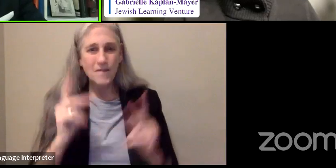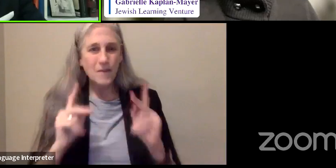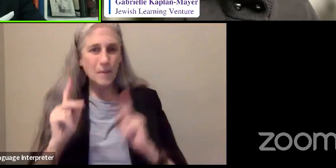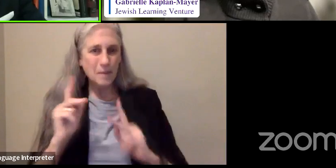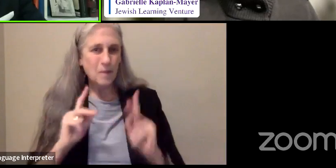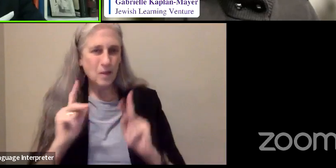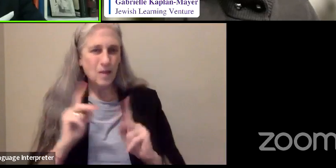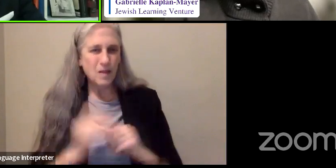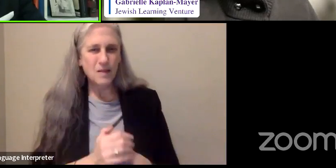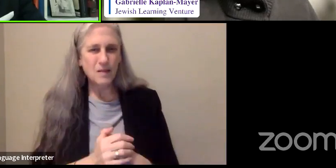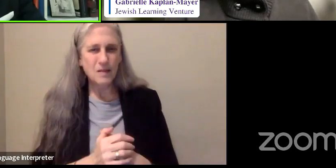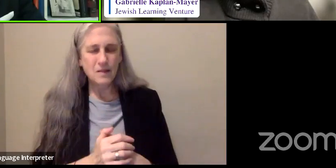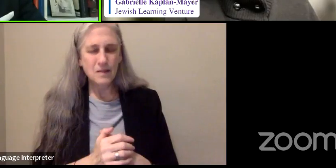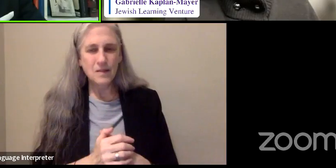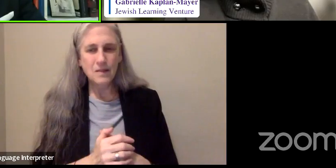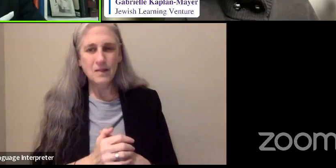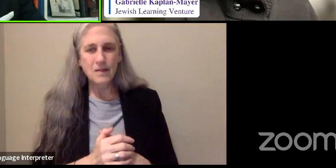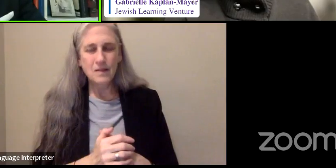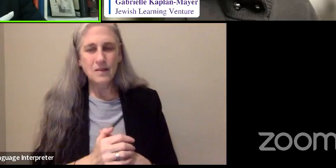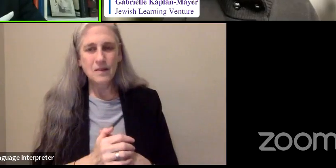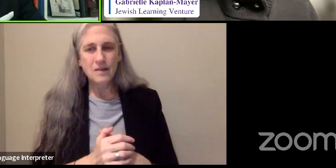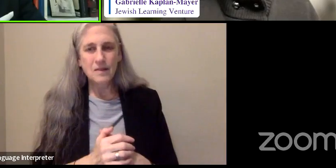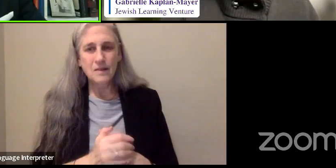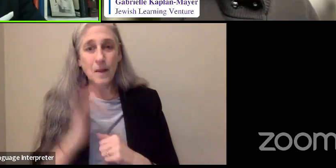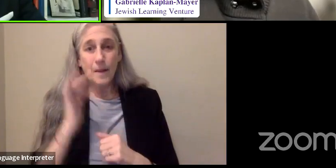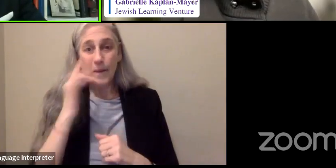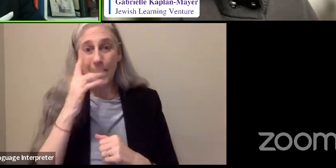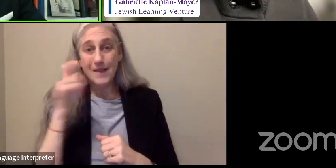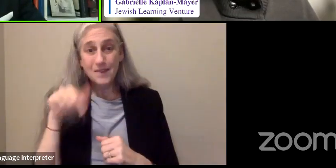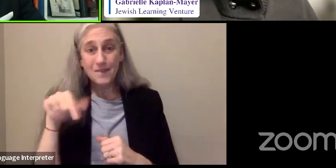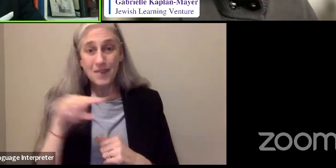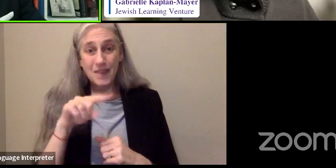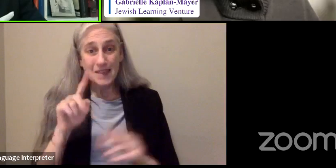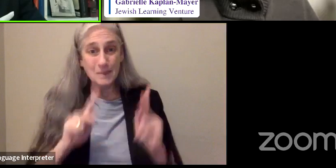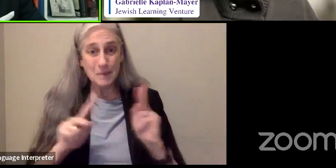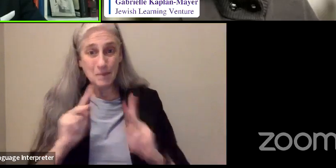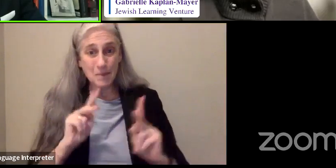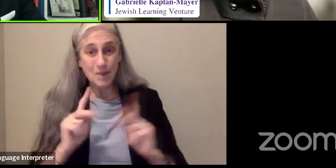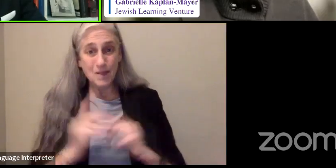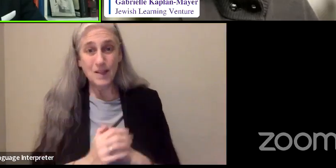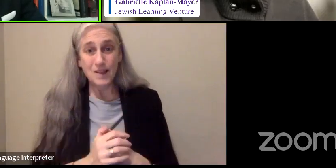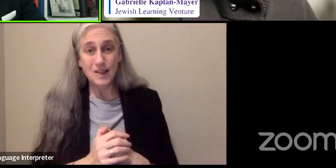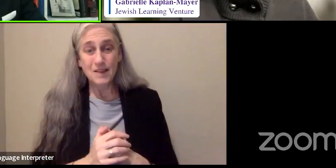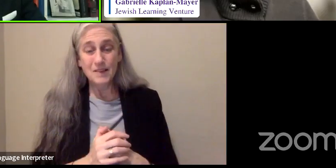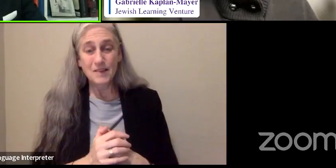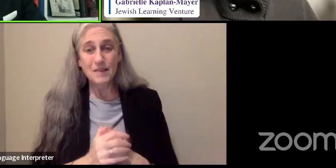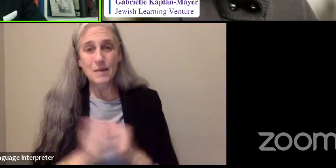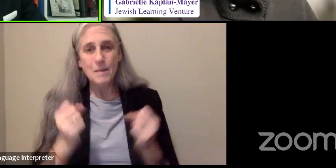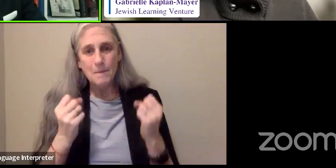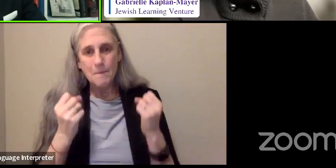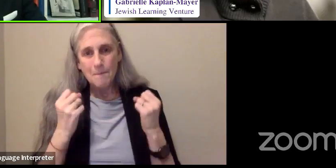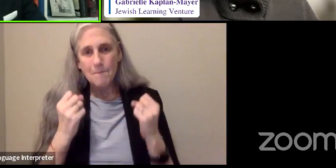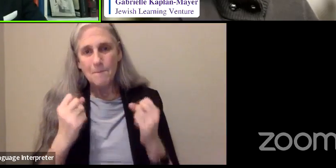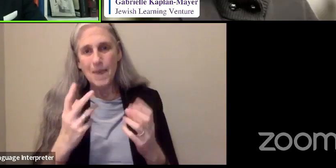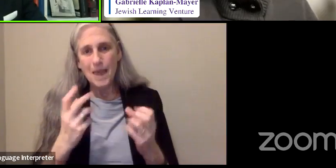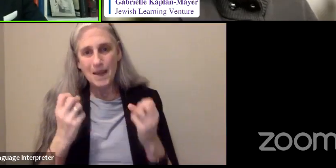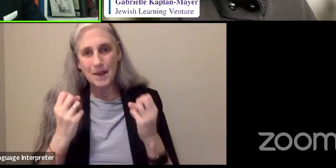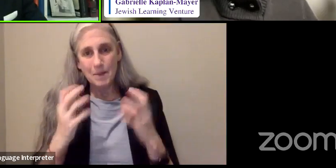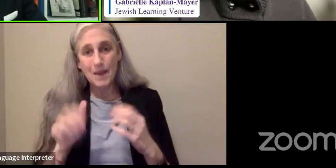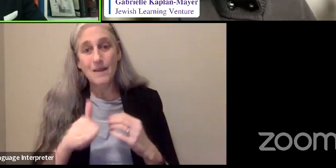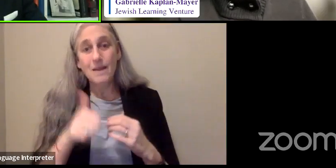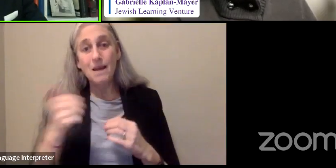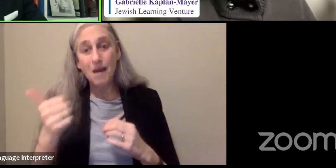because of them, many other people